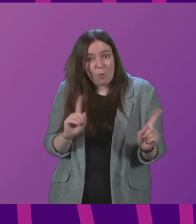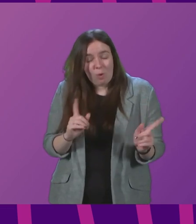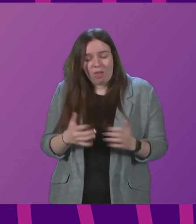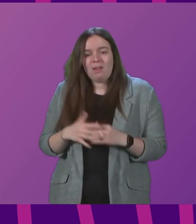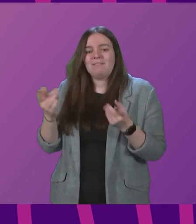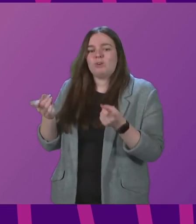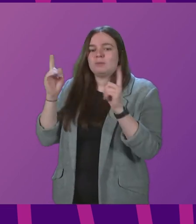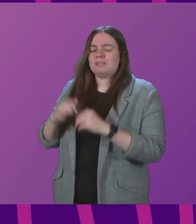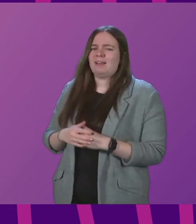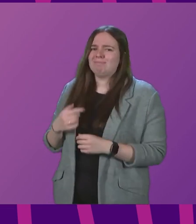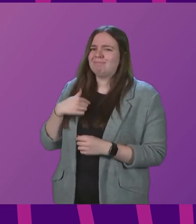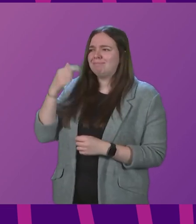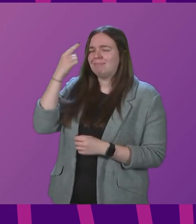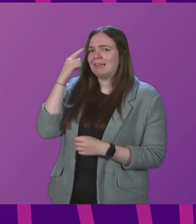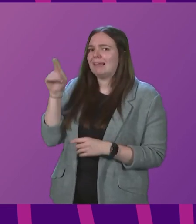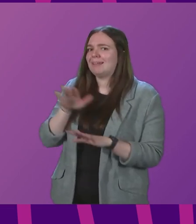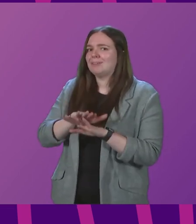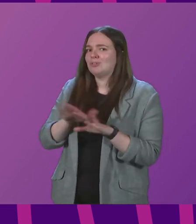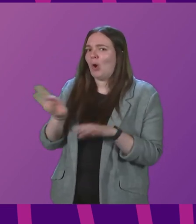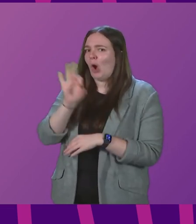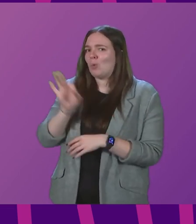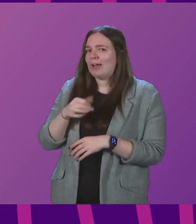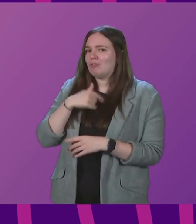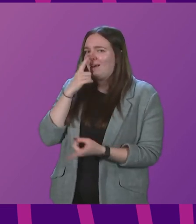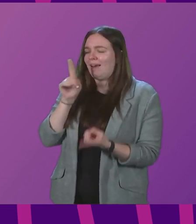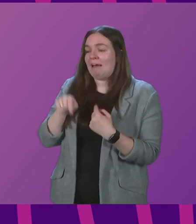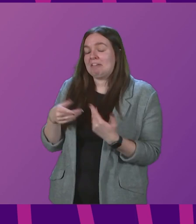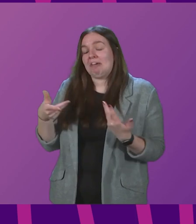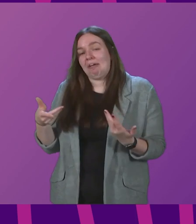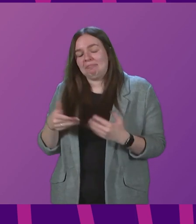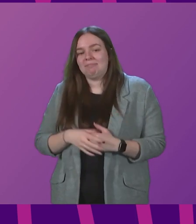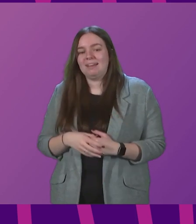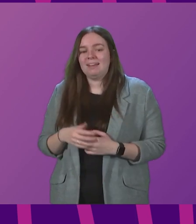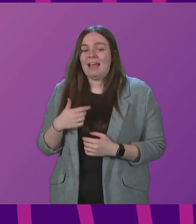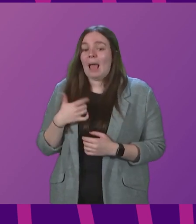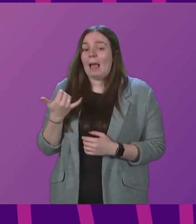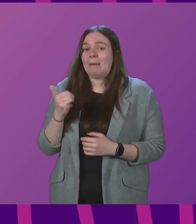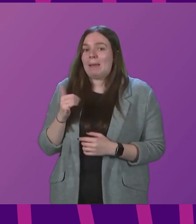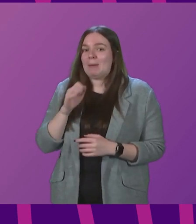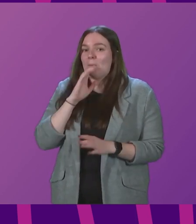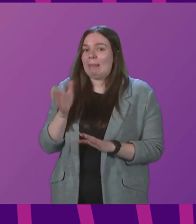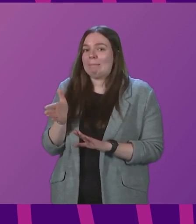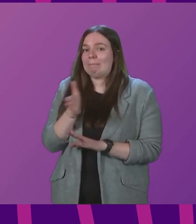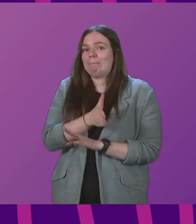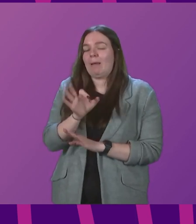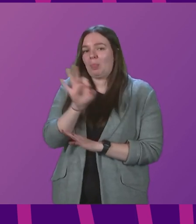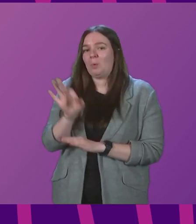Minister. I am not sure that is a question I am able to answer. I might pass on that question.